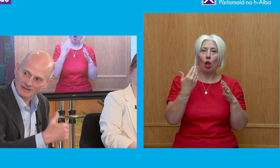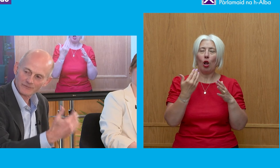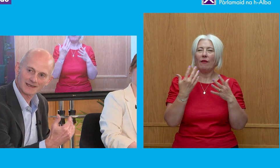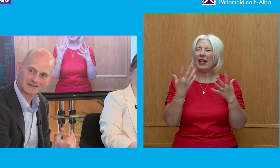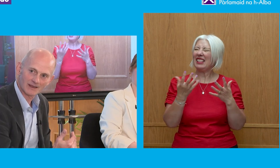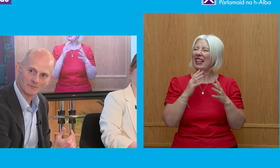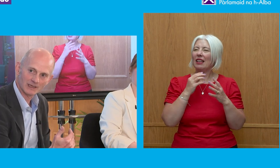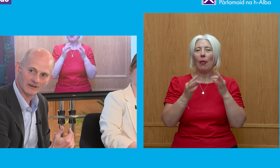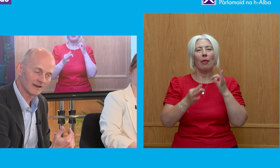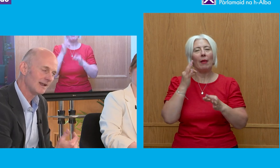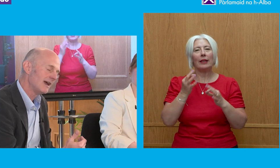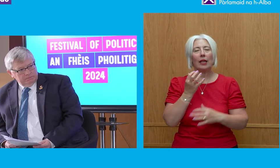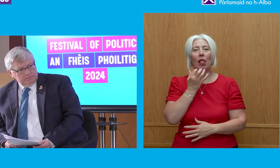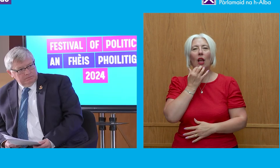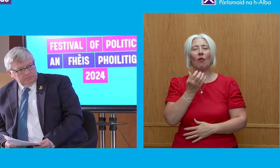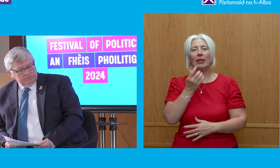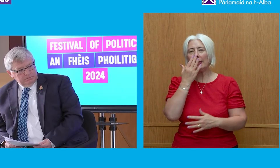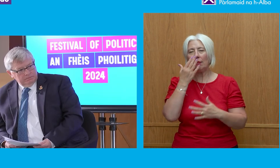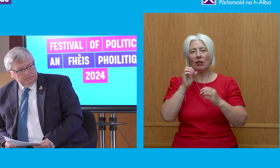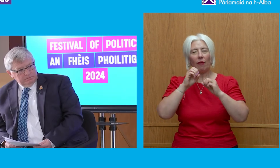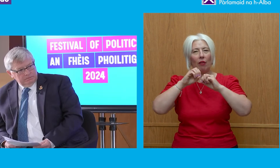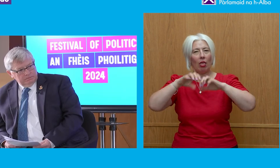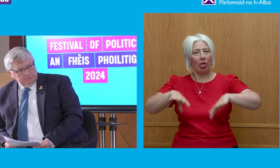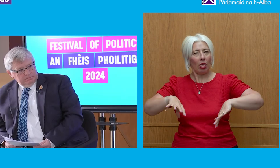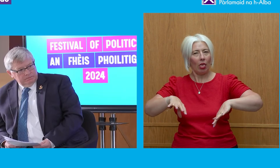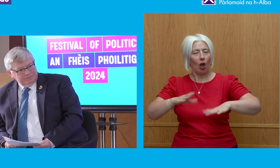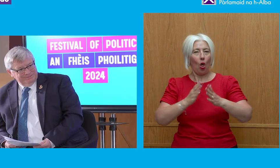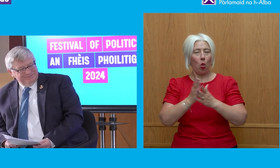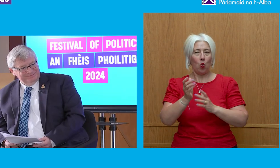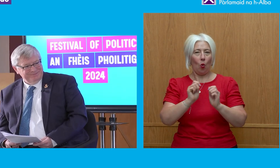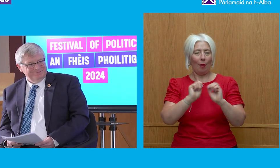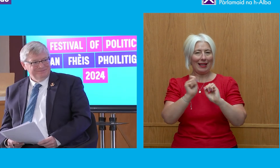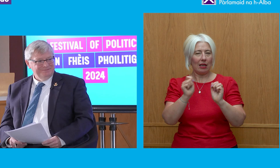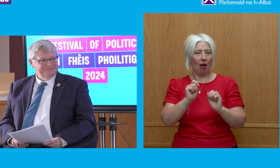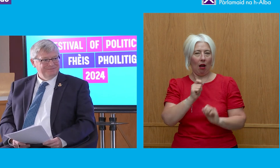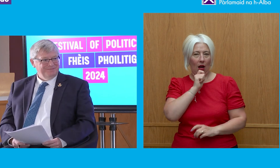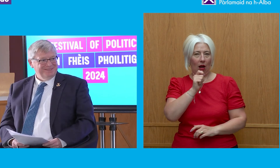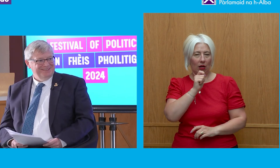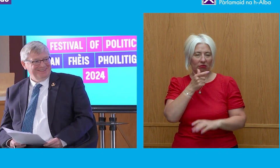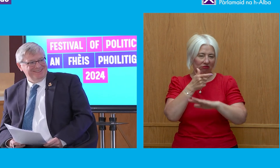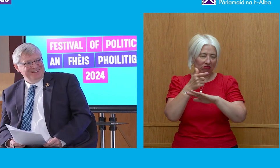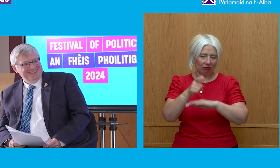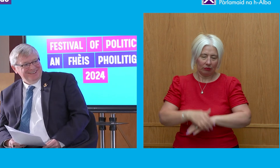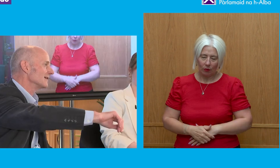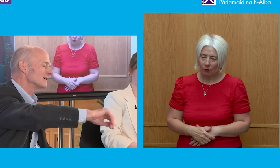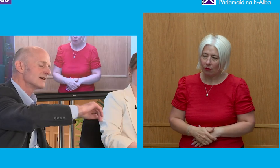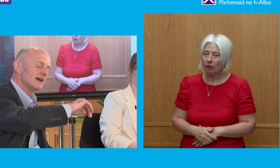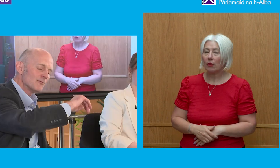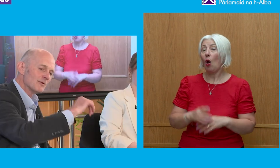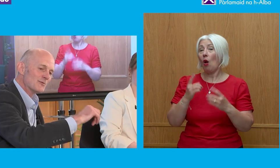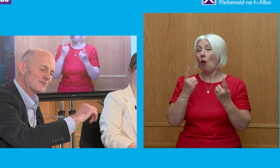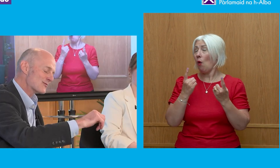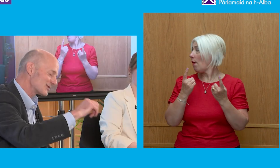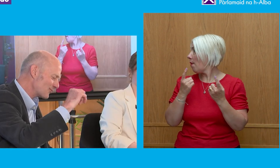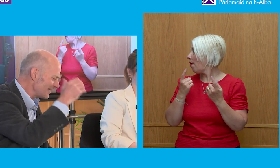courage in the face of that media. One of the things that I just, if I allow a little personal opinion to sort of intrigue into this,